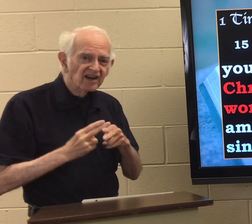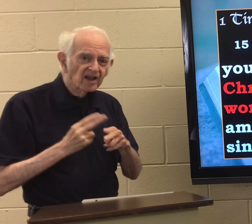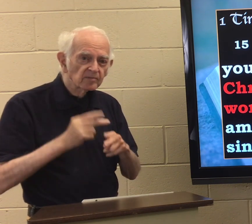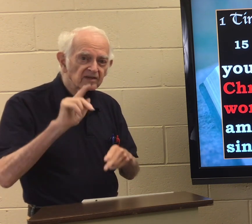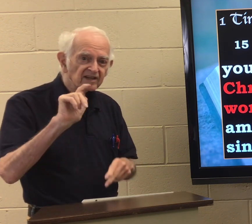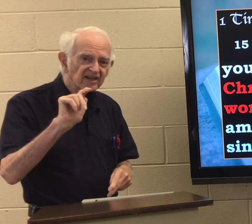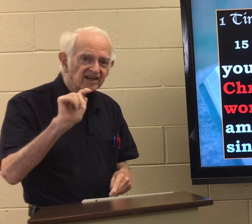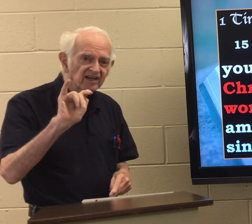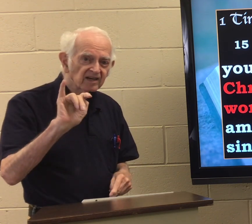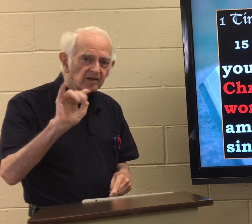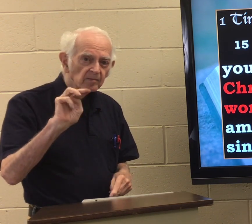named Timothy.